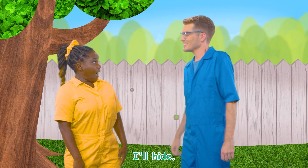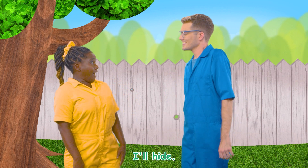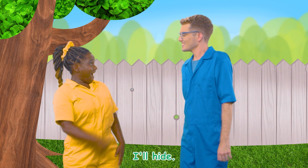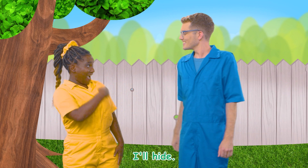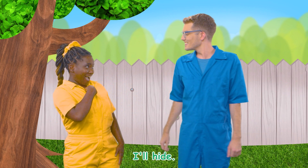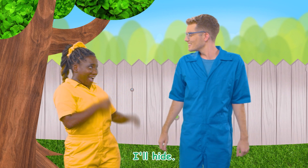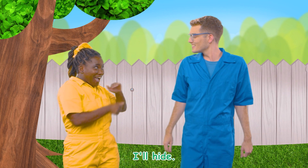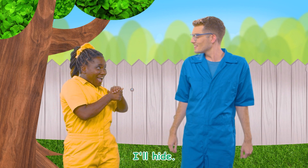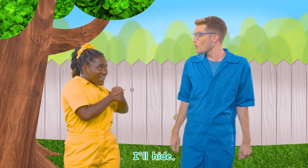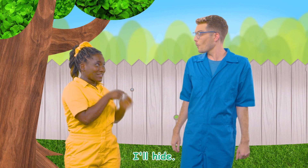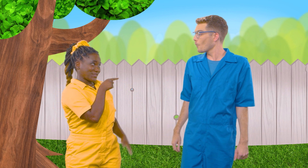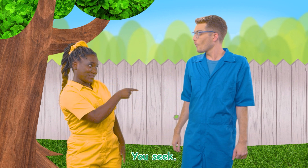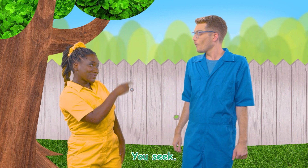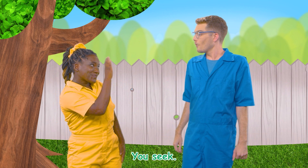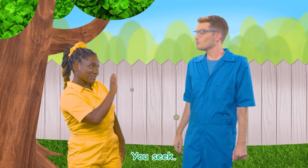I'll hide You seek